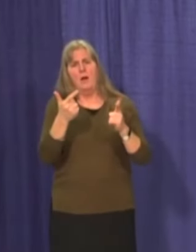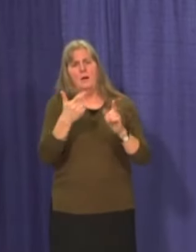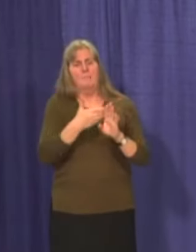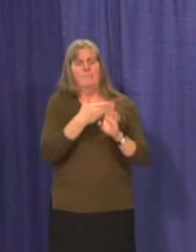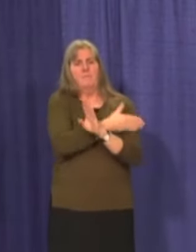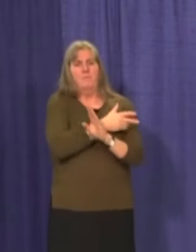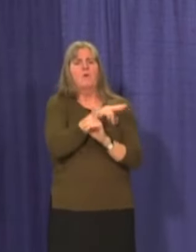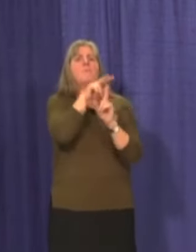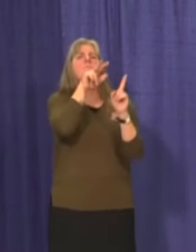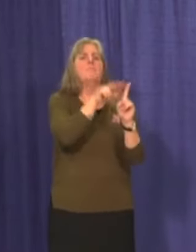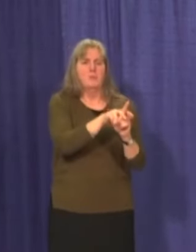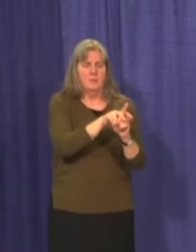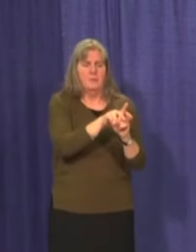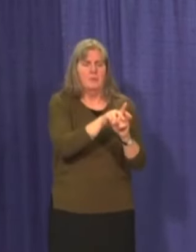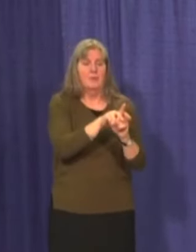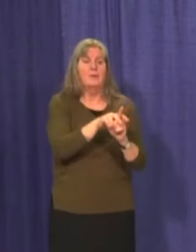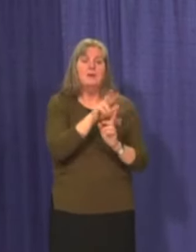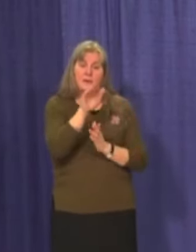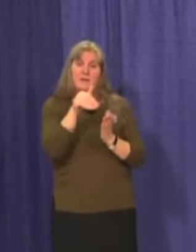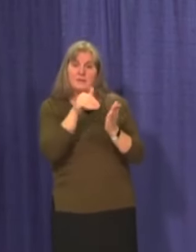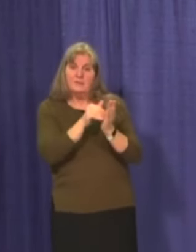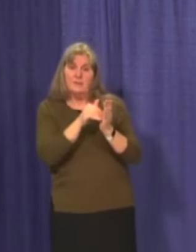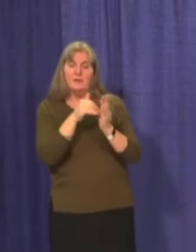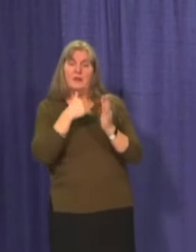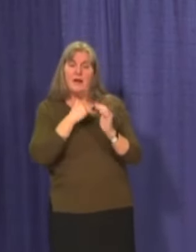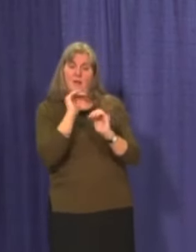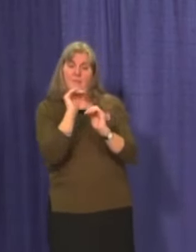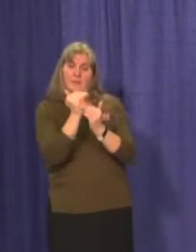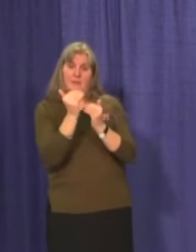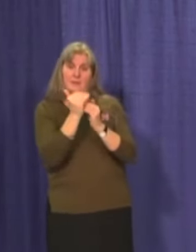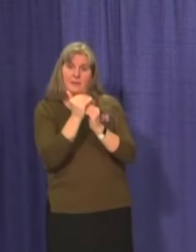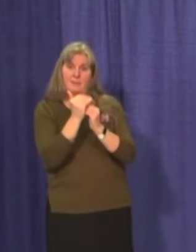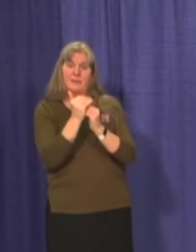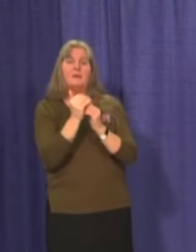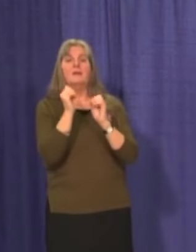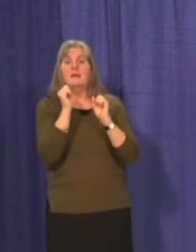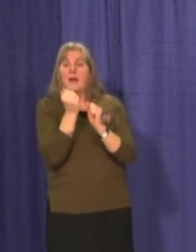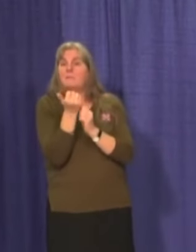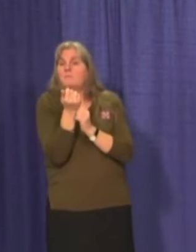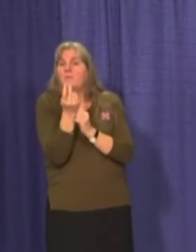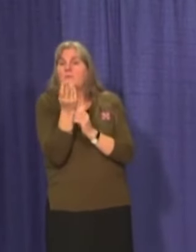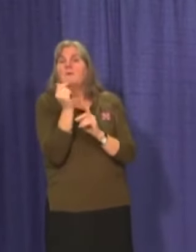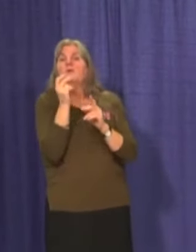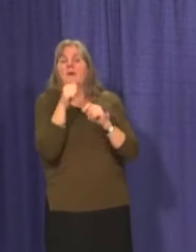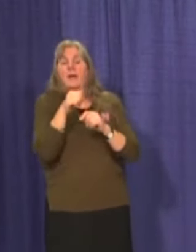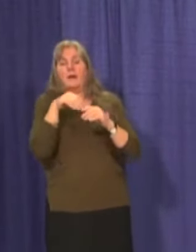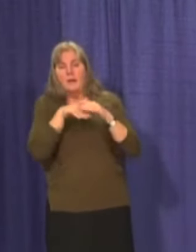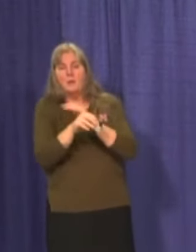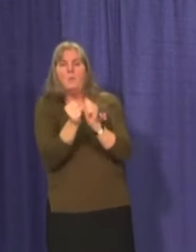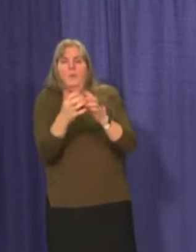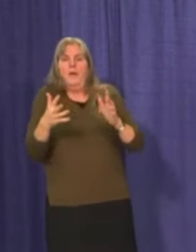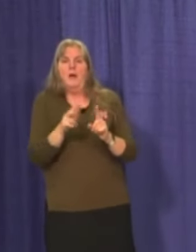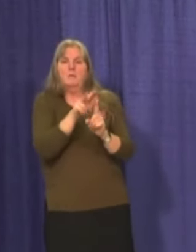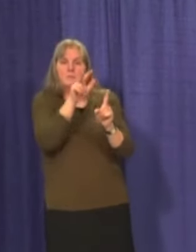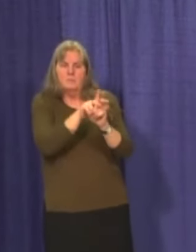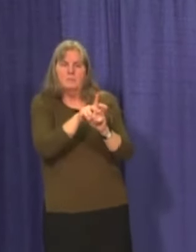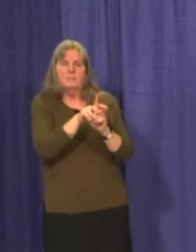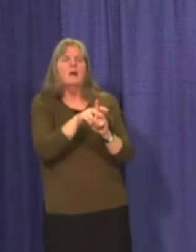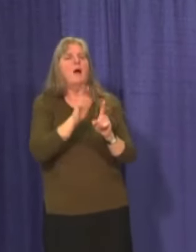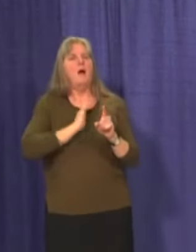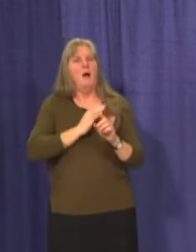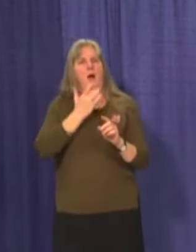While the clinic does have limited capacity for walk-ins, individuals are preferred to make an appointment.